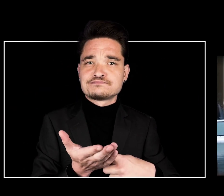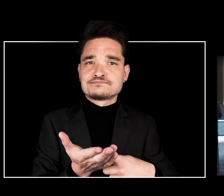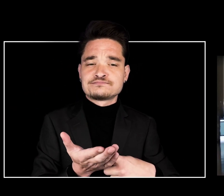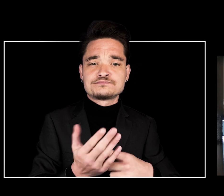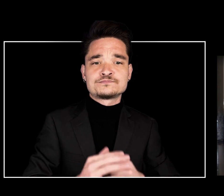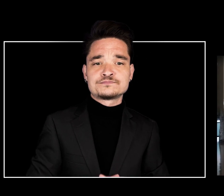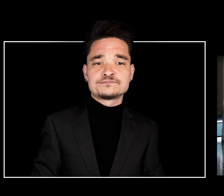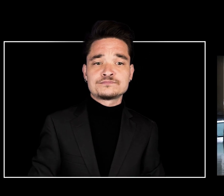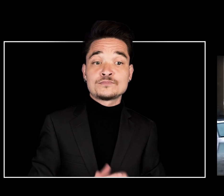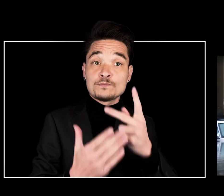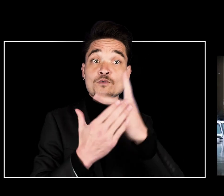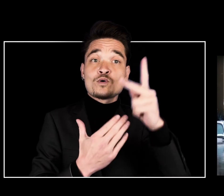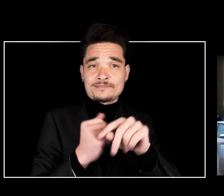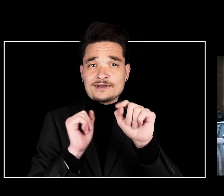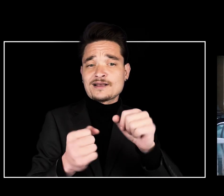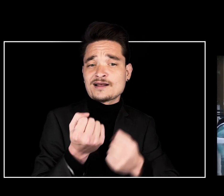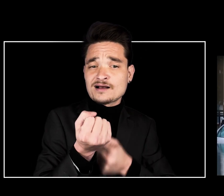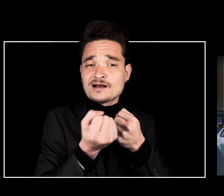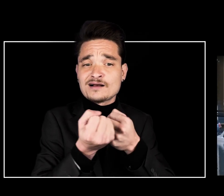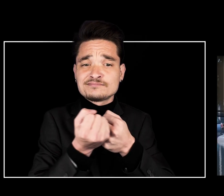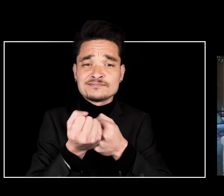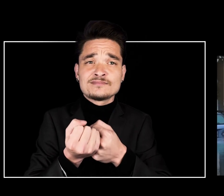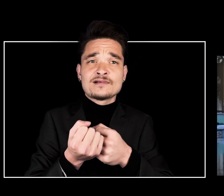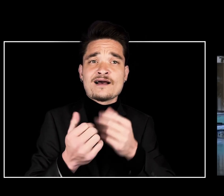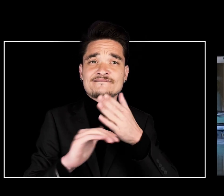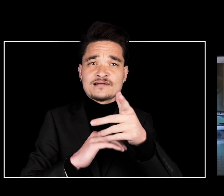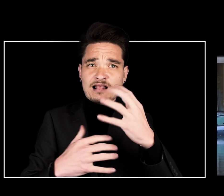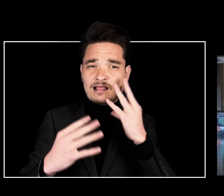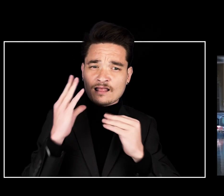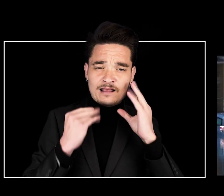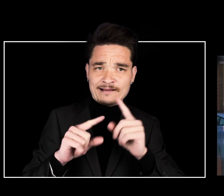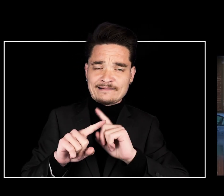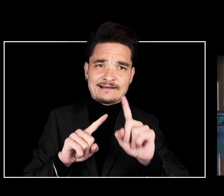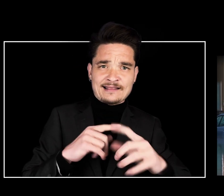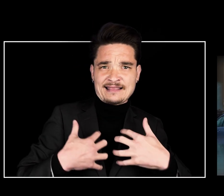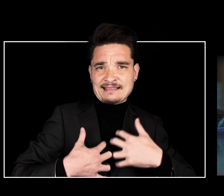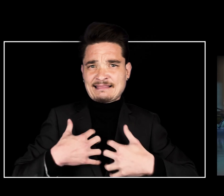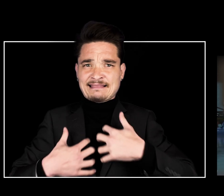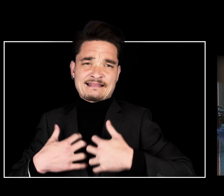This program can help you get support for the difficult feelings you might have after a disaster.